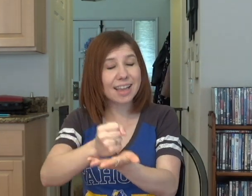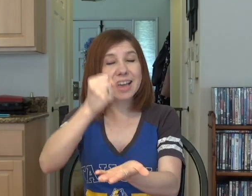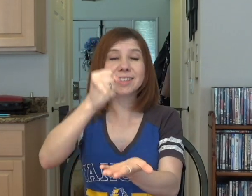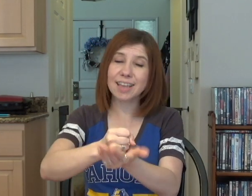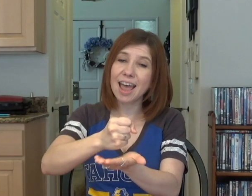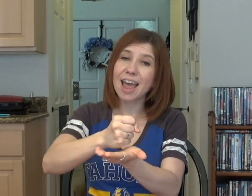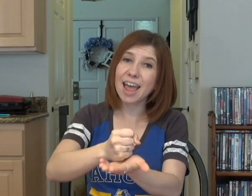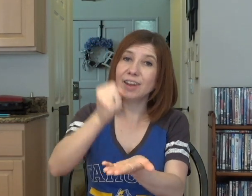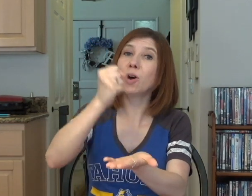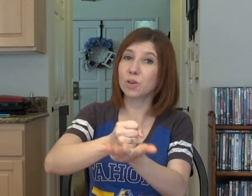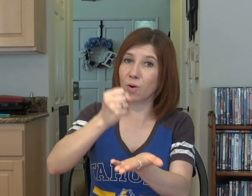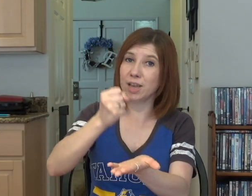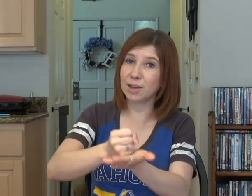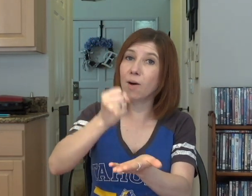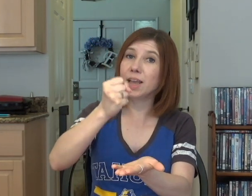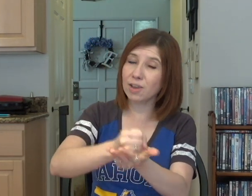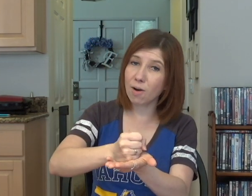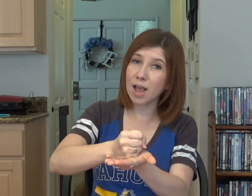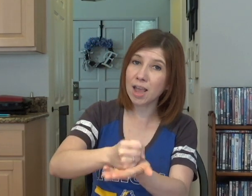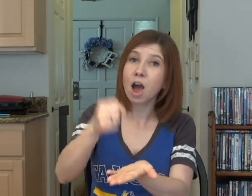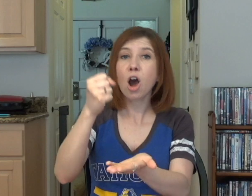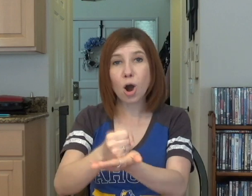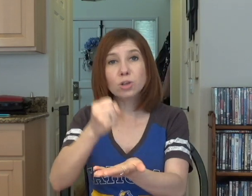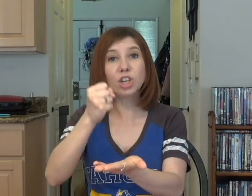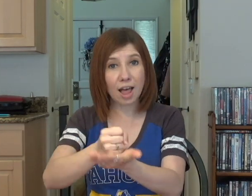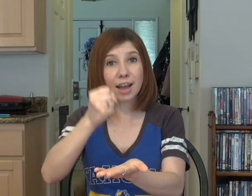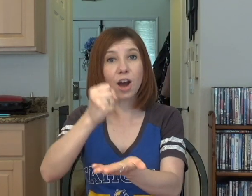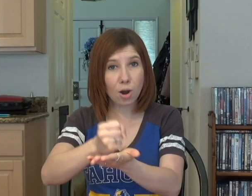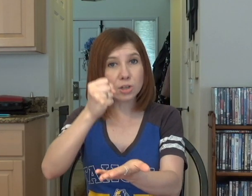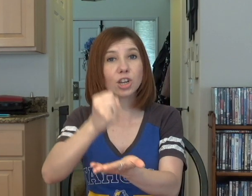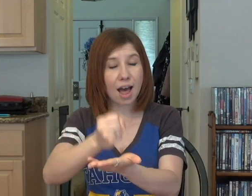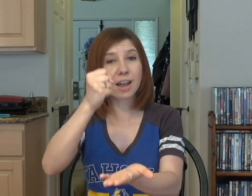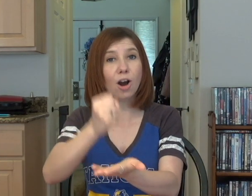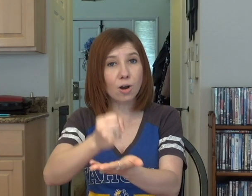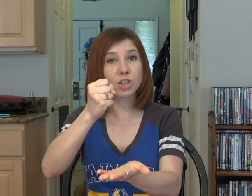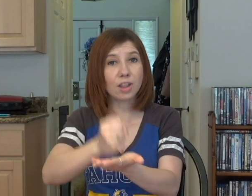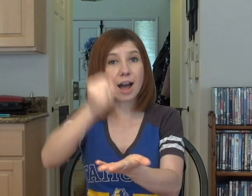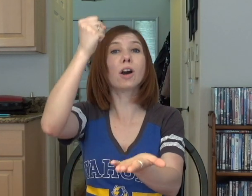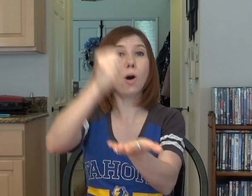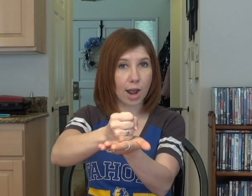say, say, no, yoi, yoi, yoi. Ochilaka, ochilaka, ochilaka, hoy.